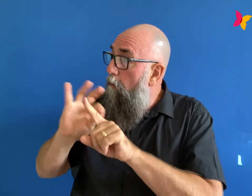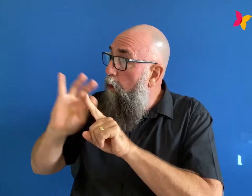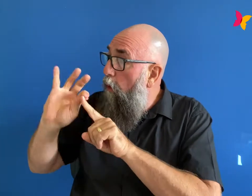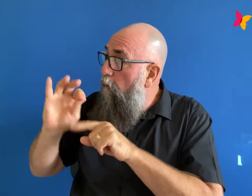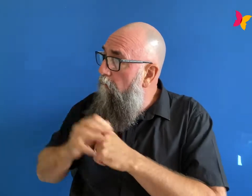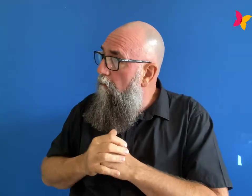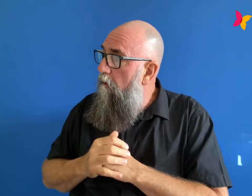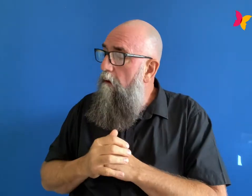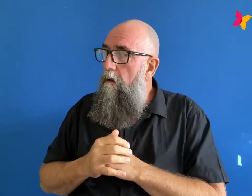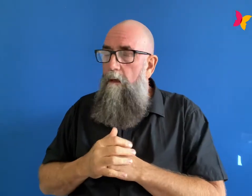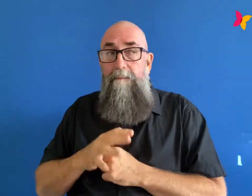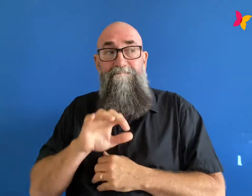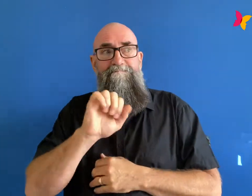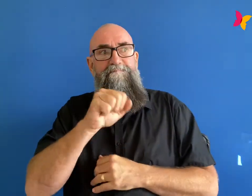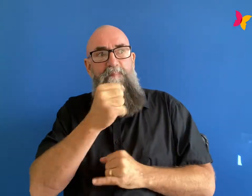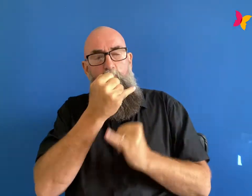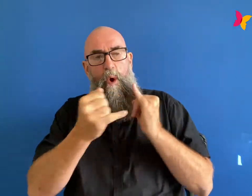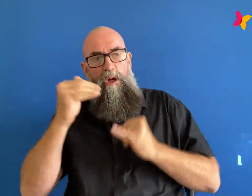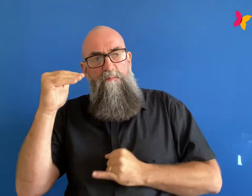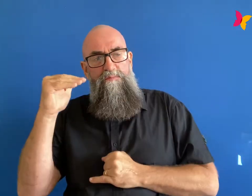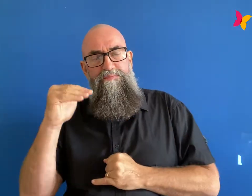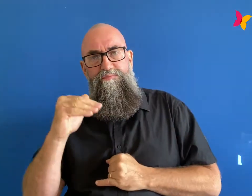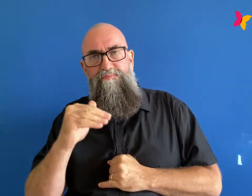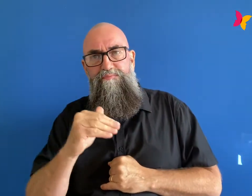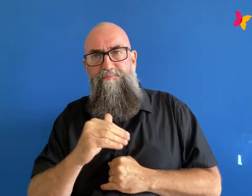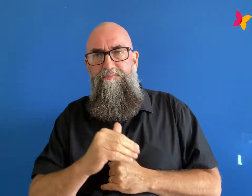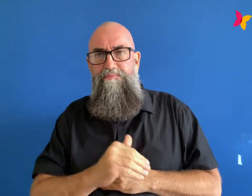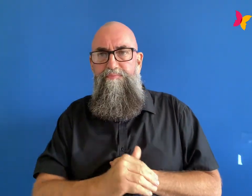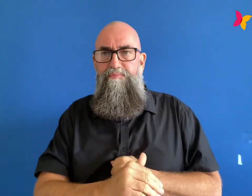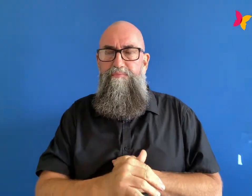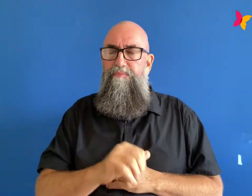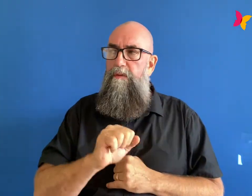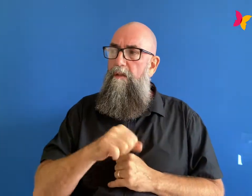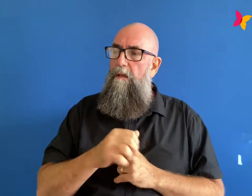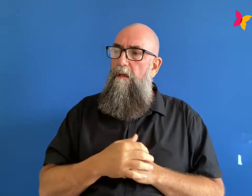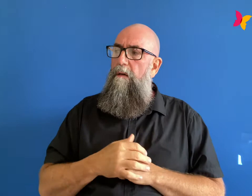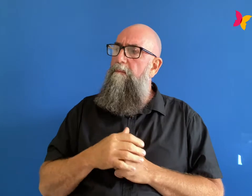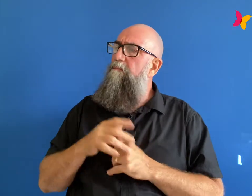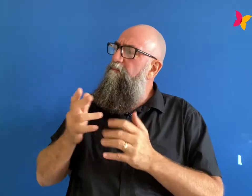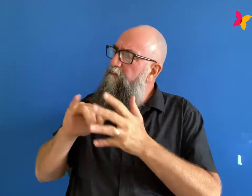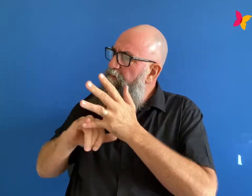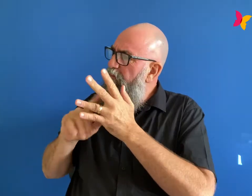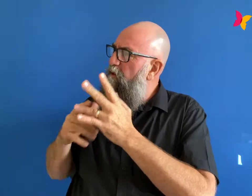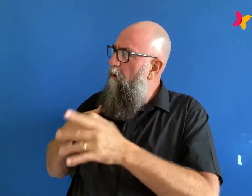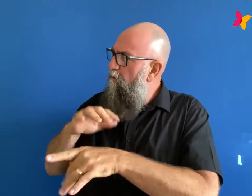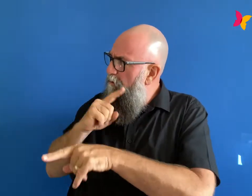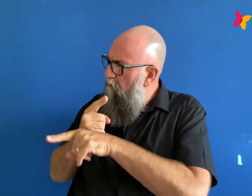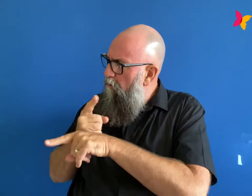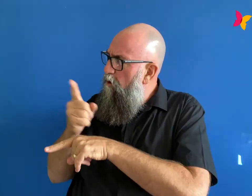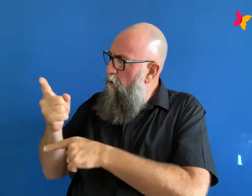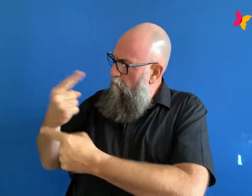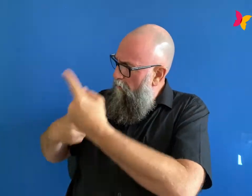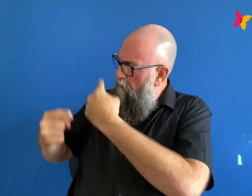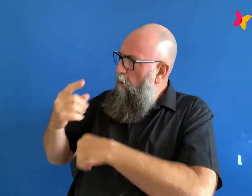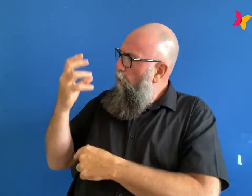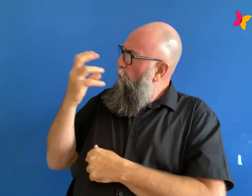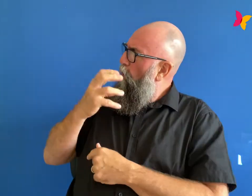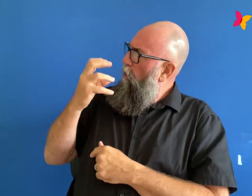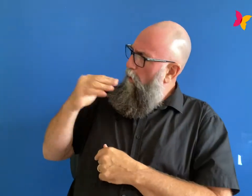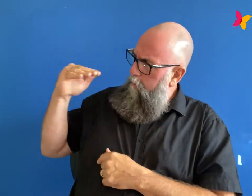yeah so how does it go i mean what you were describing before sounds pretty oppressive how does it get worse from there um well it got